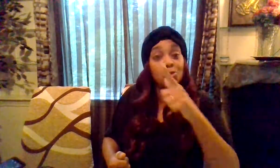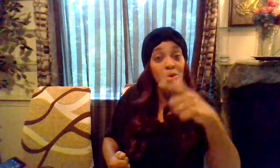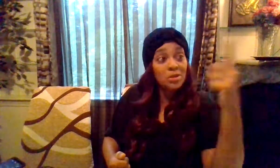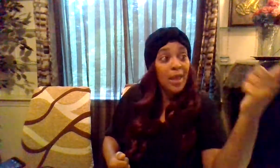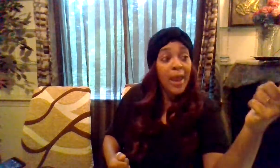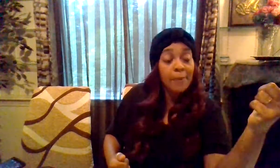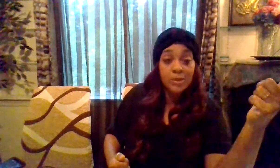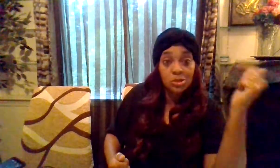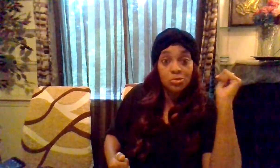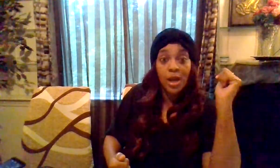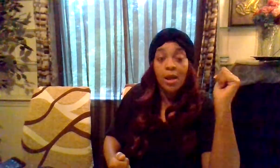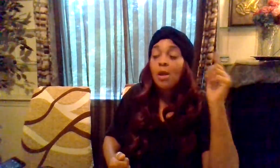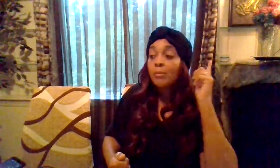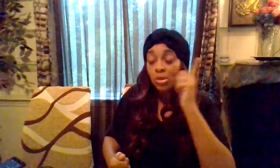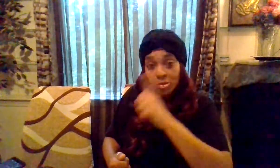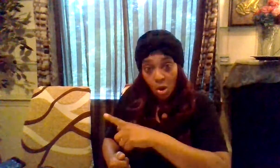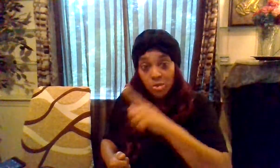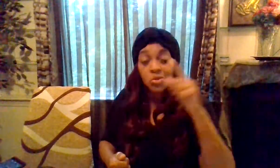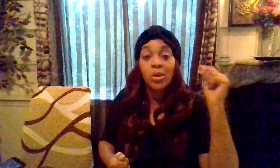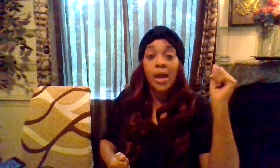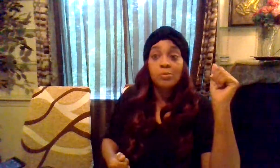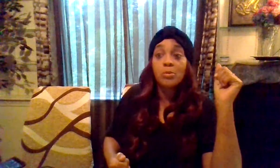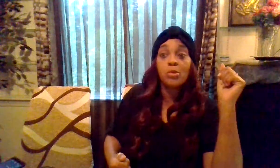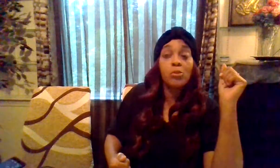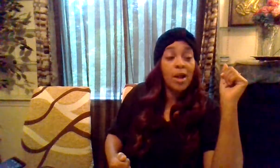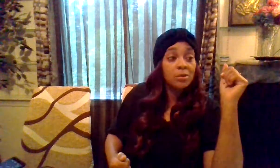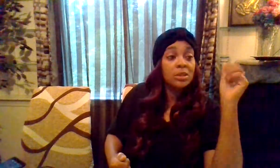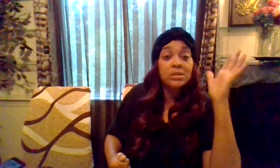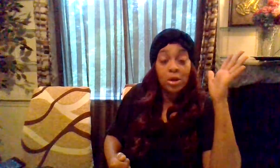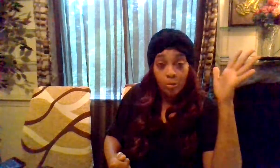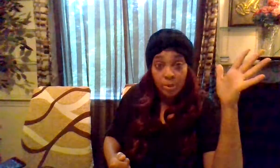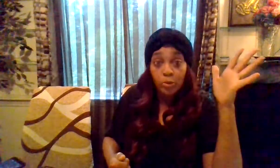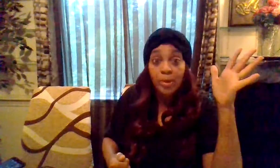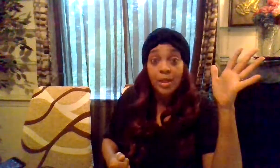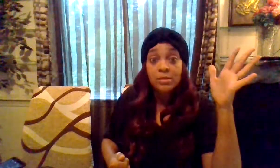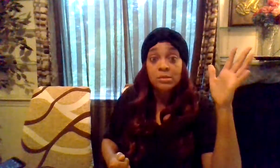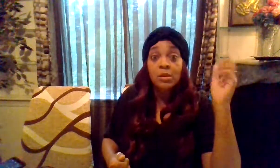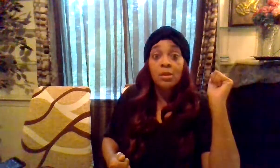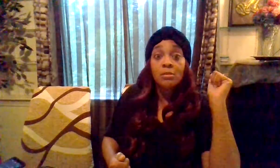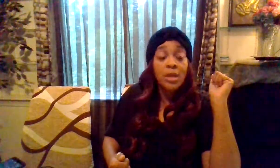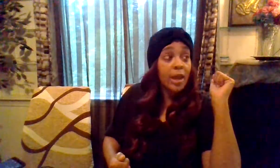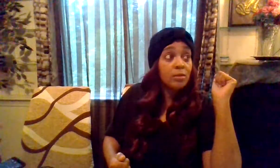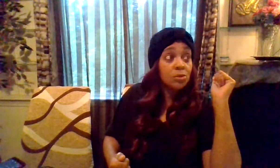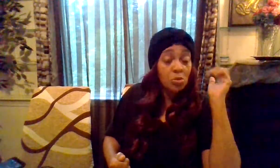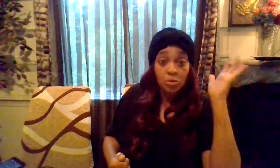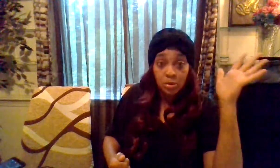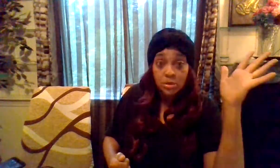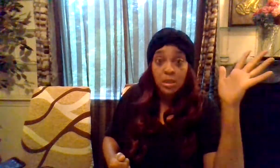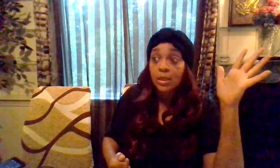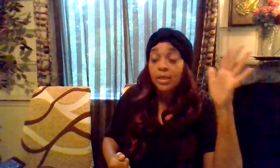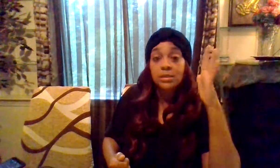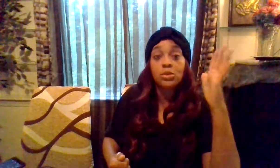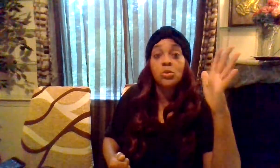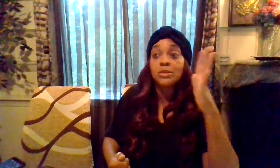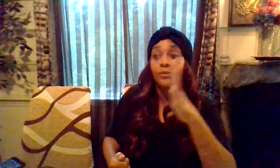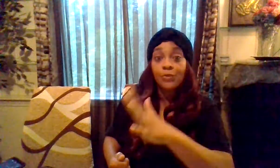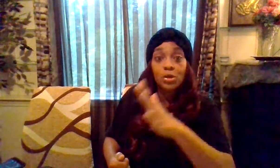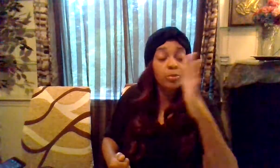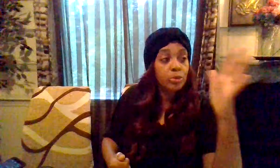towards that happiness you got but there's also a lot of people around us that are bitter beddies that you know they're stuck in that sequence of fear and